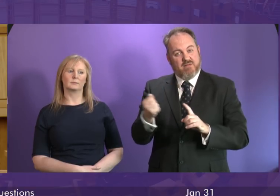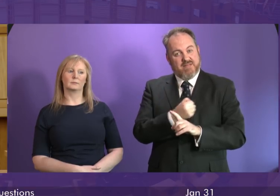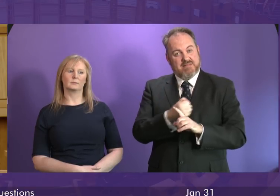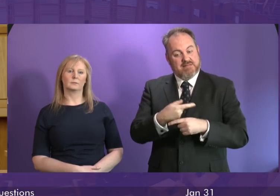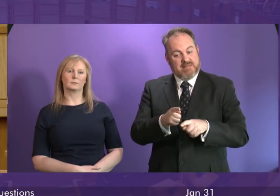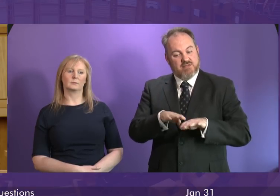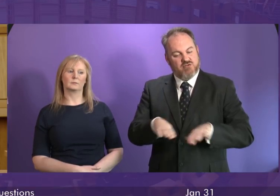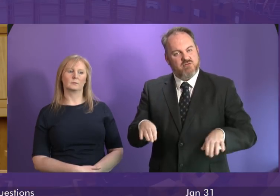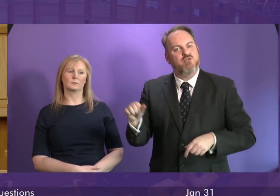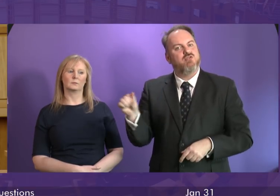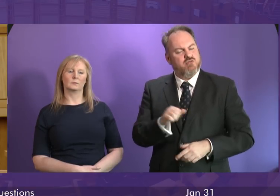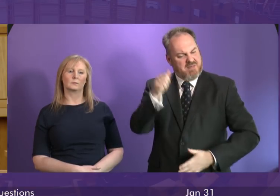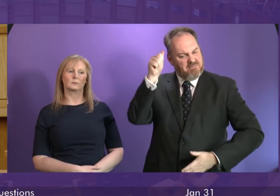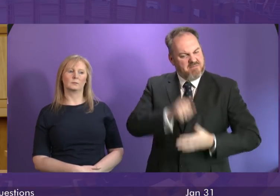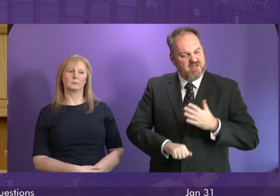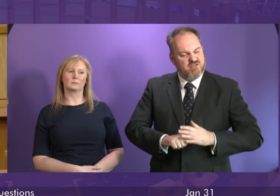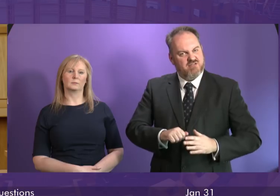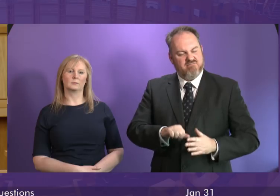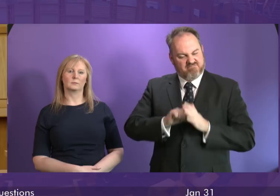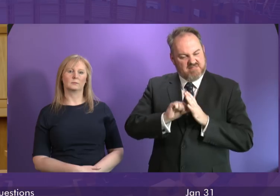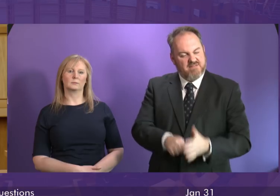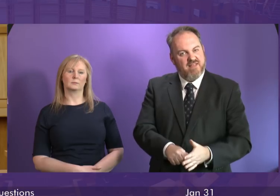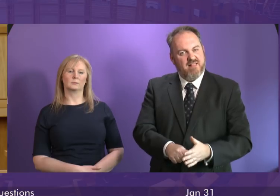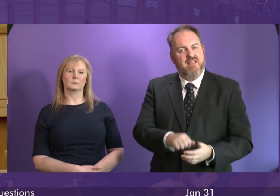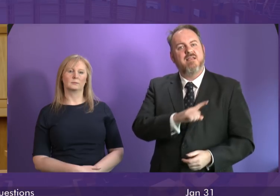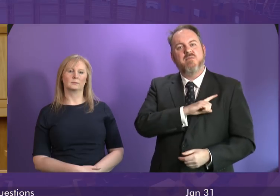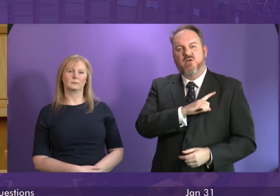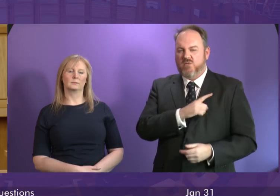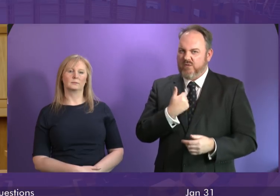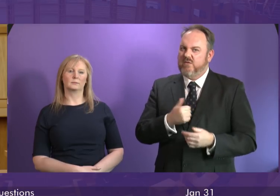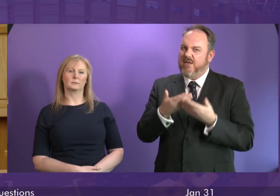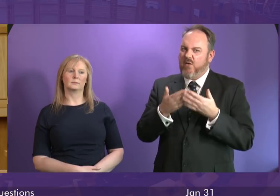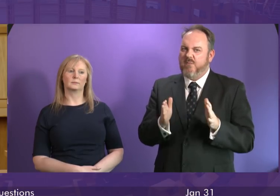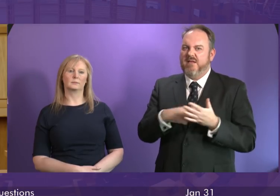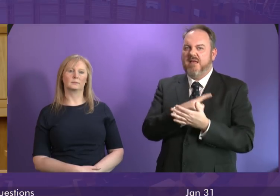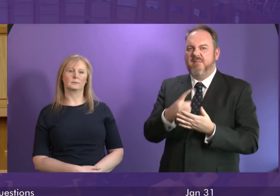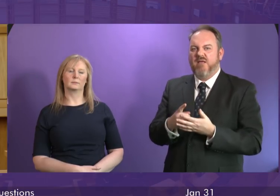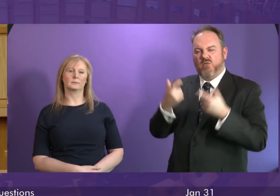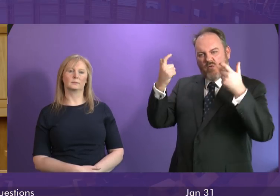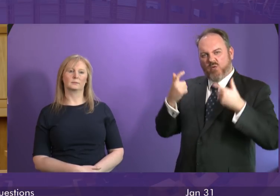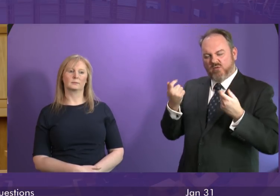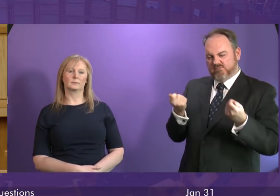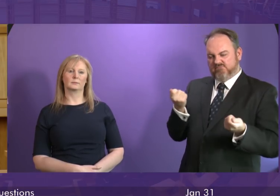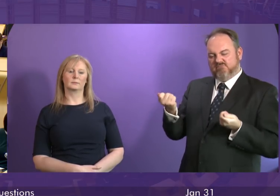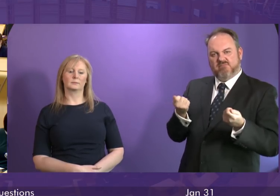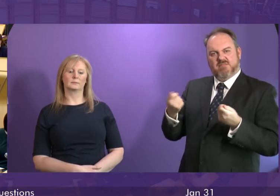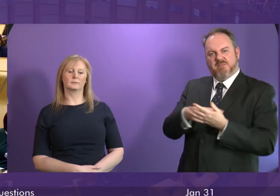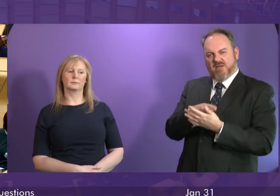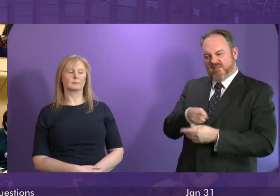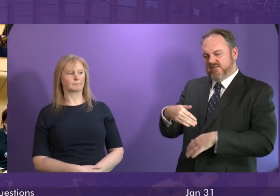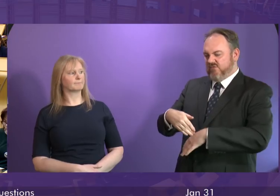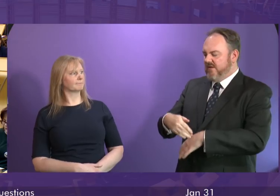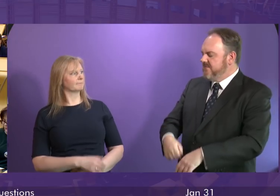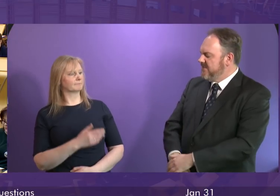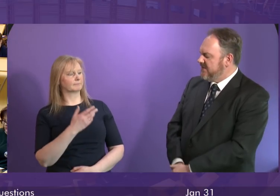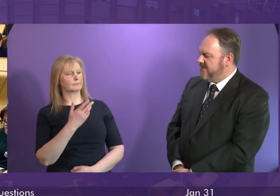severely and that we need to see more transparency around sentencing such as this First Minister Well